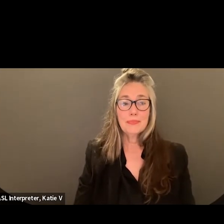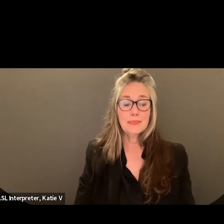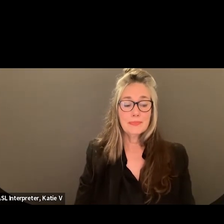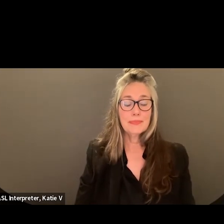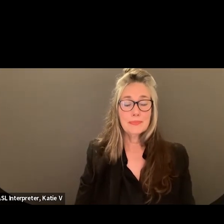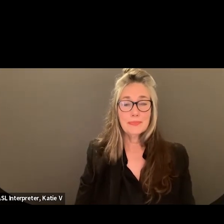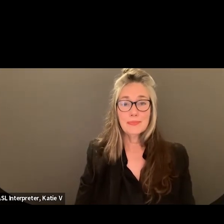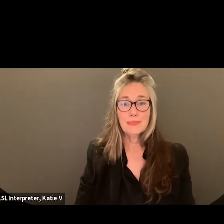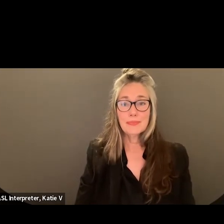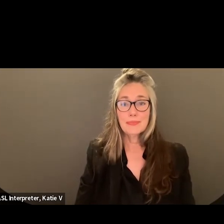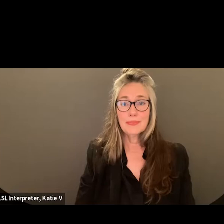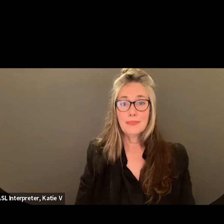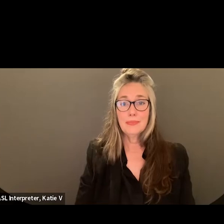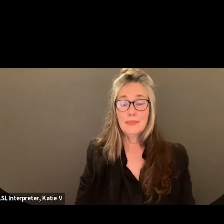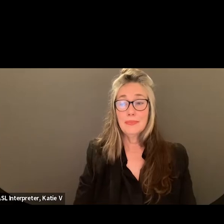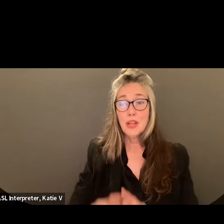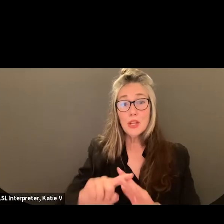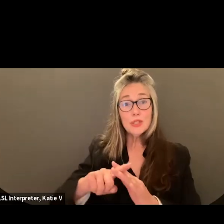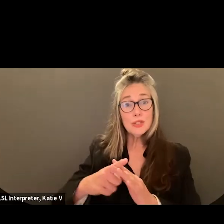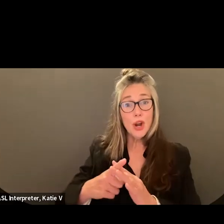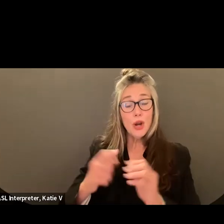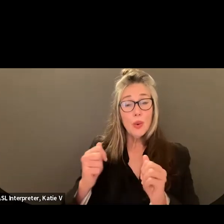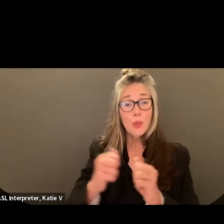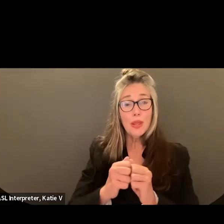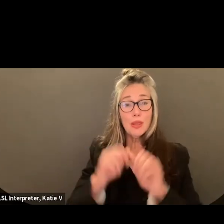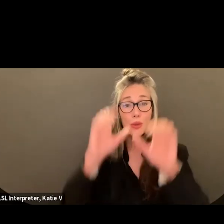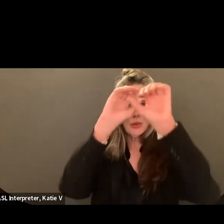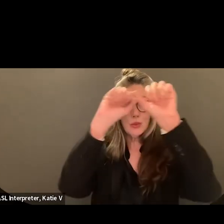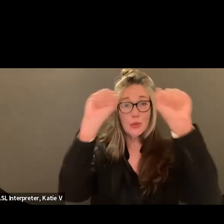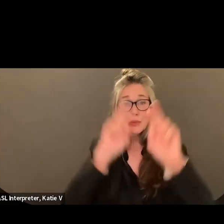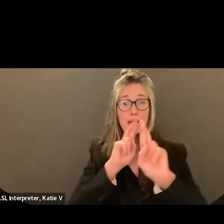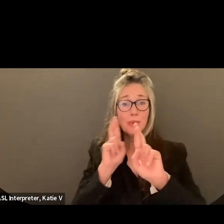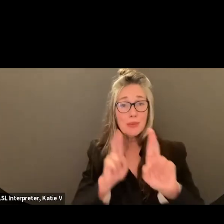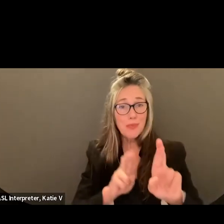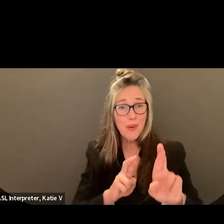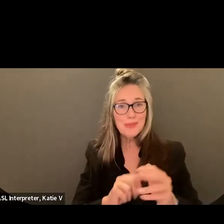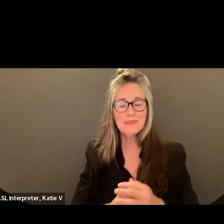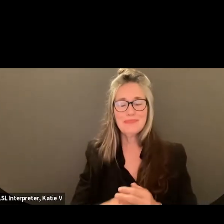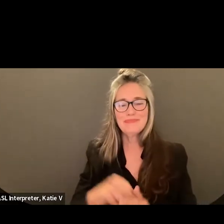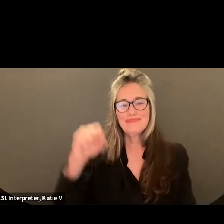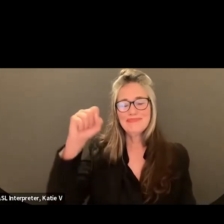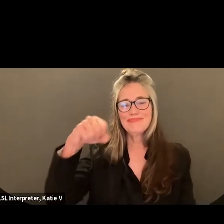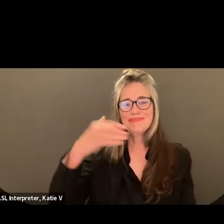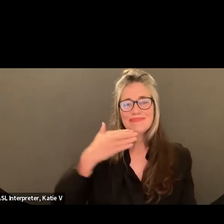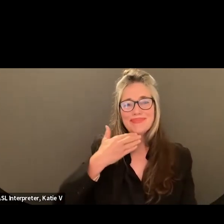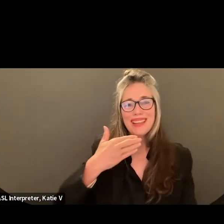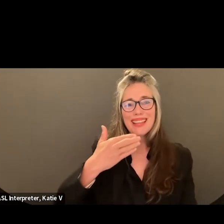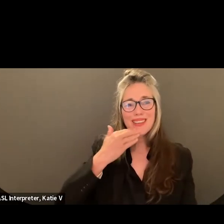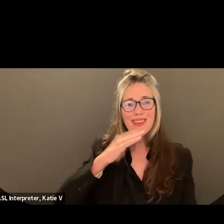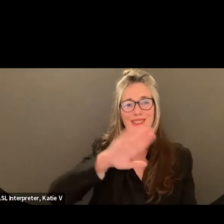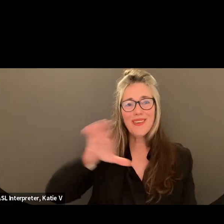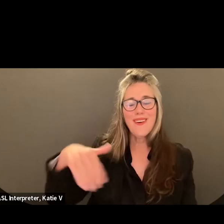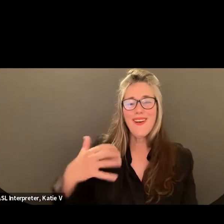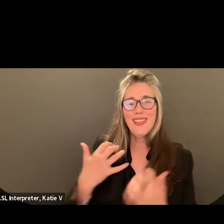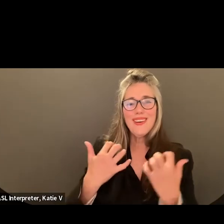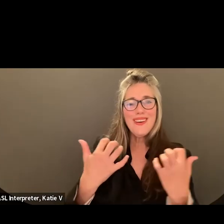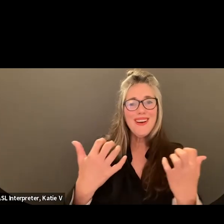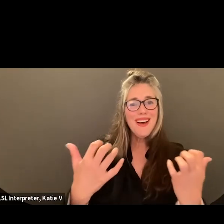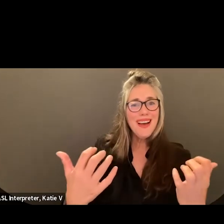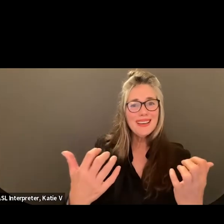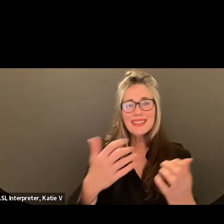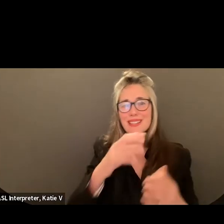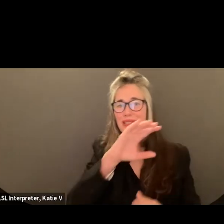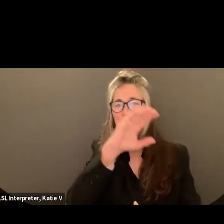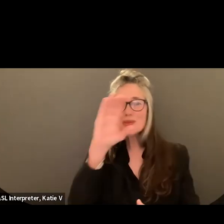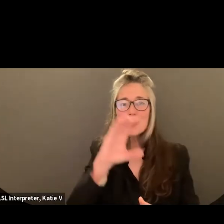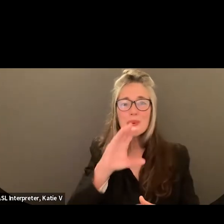Thank Can you start with the superintendent report, please? Thank you so much. And everyone that's in our audience, whether it's on